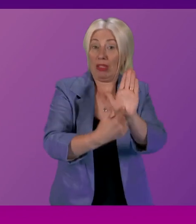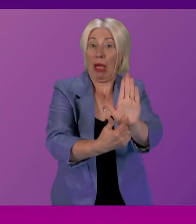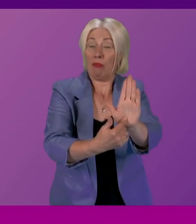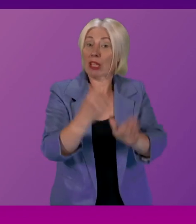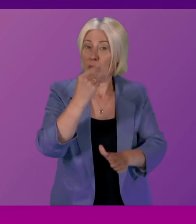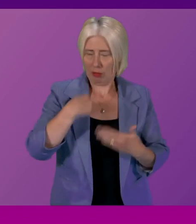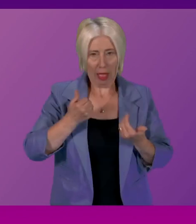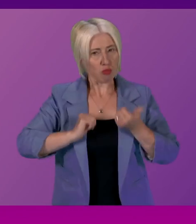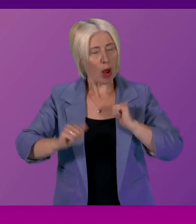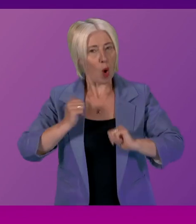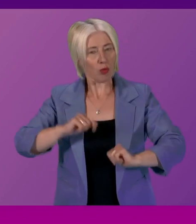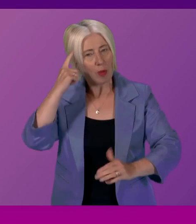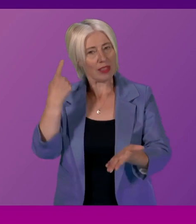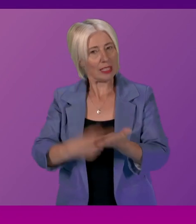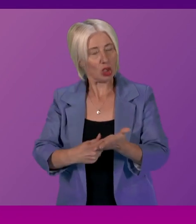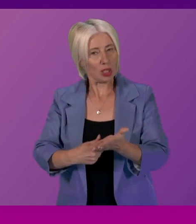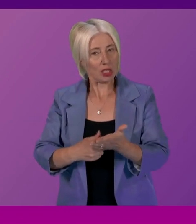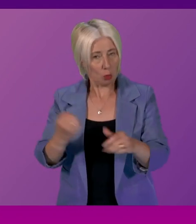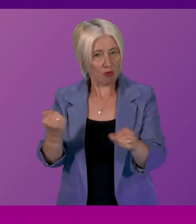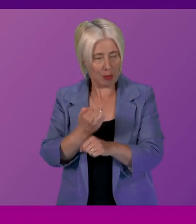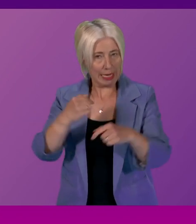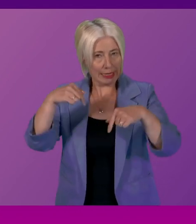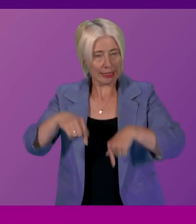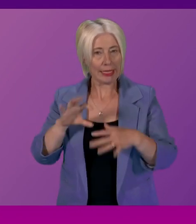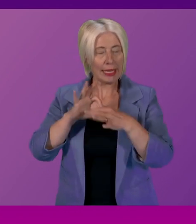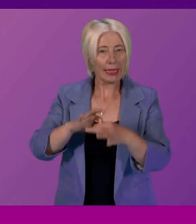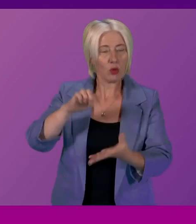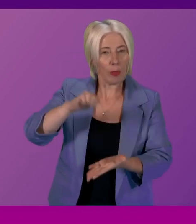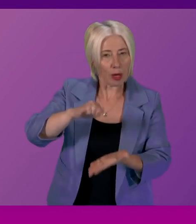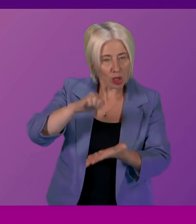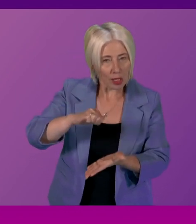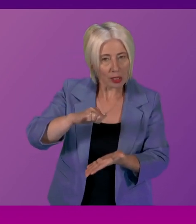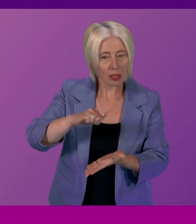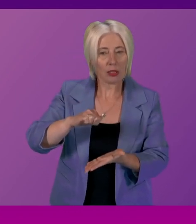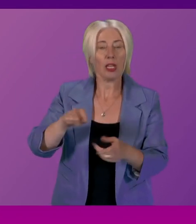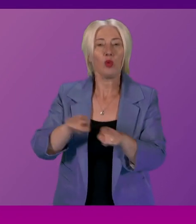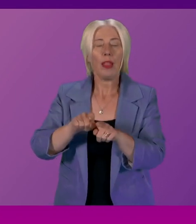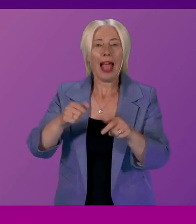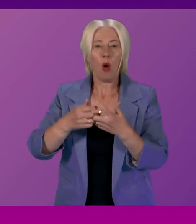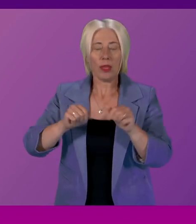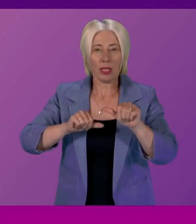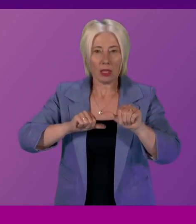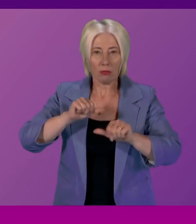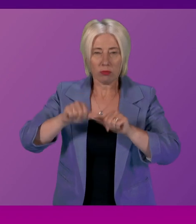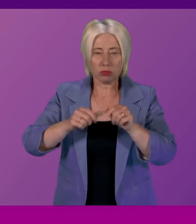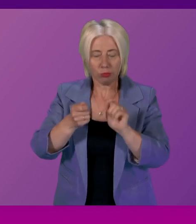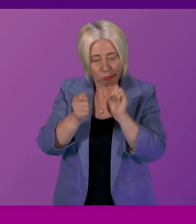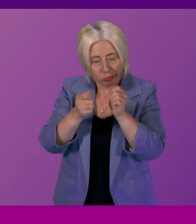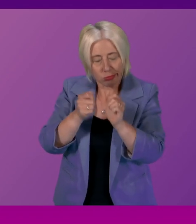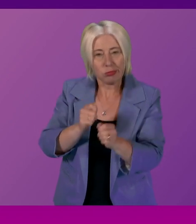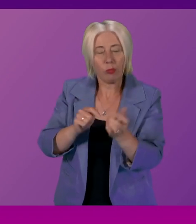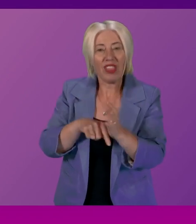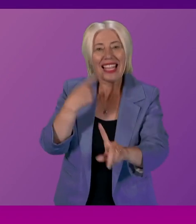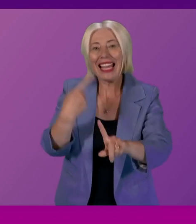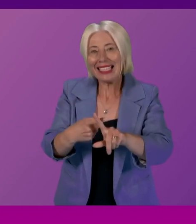proud of the decisions we've made in relation to our budget, and particularly in relation to progressive taxation. So I'd be very open